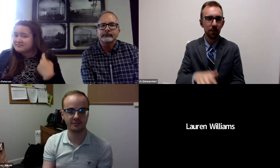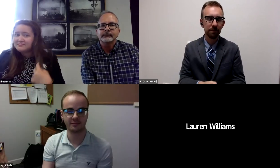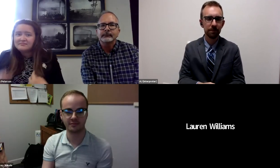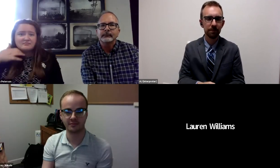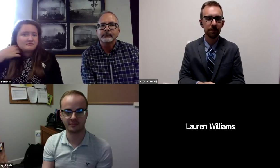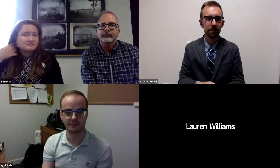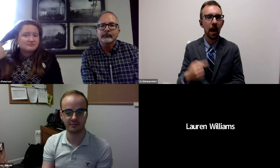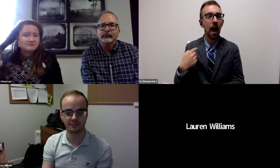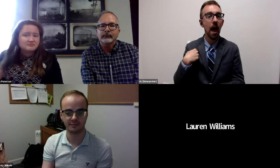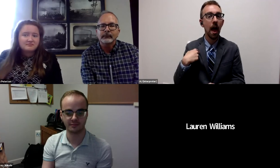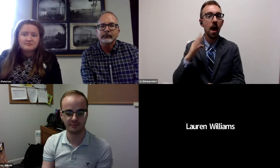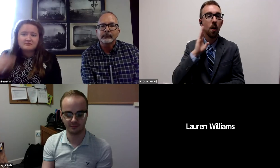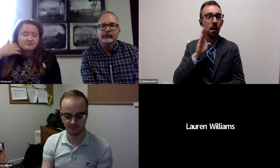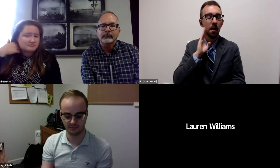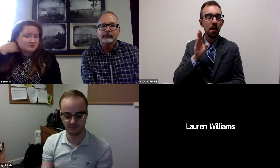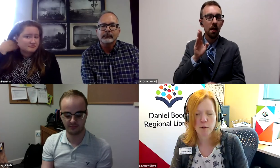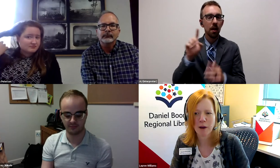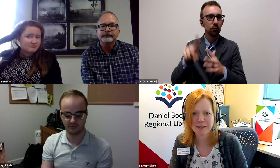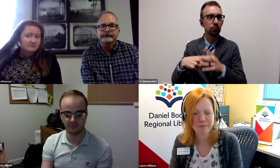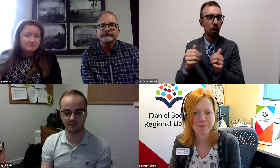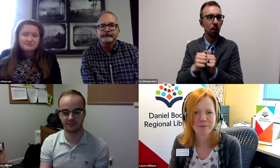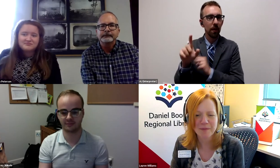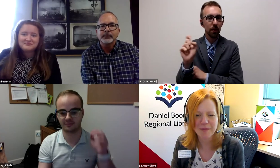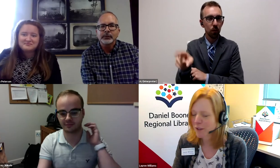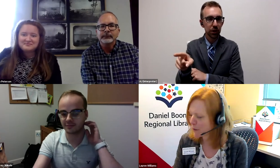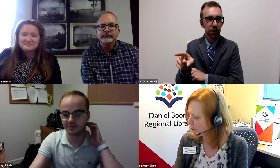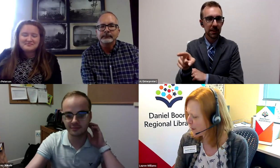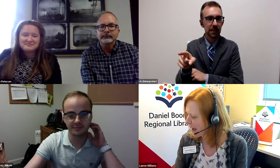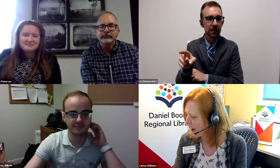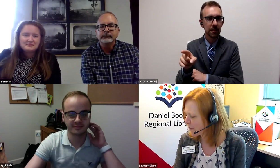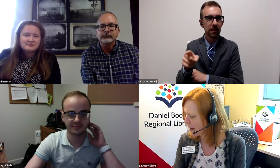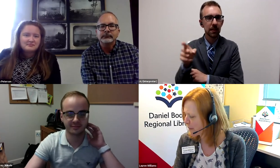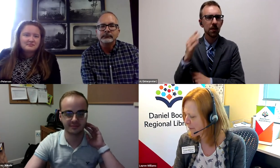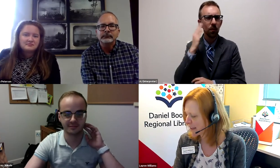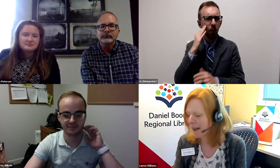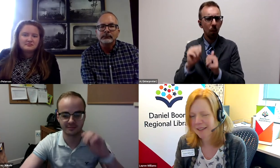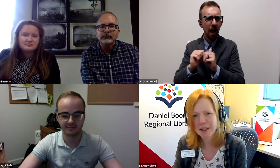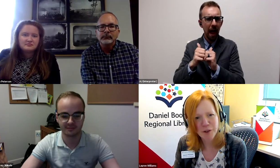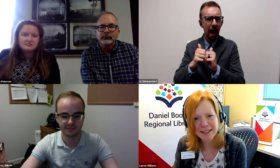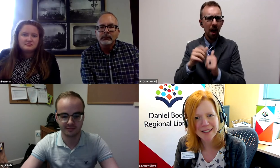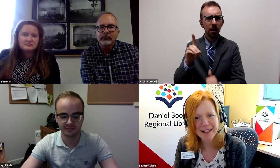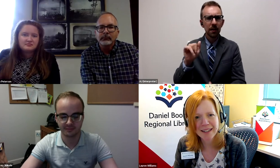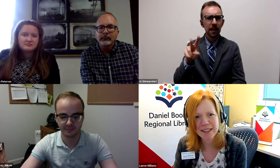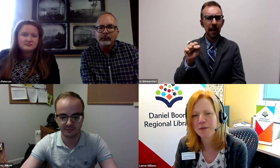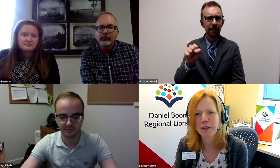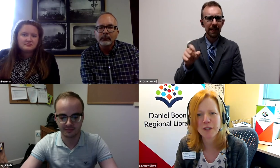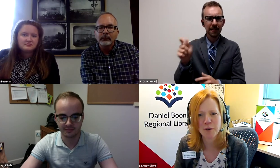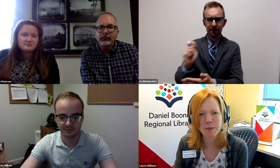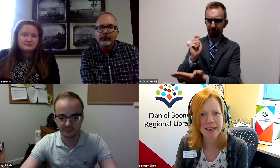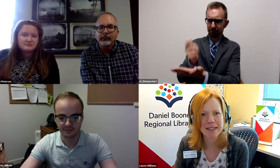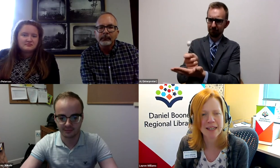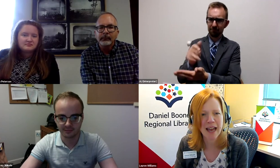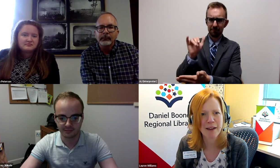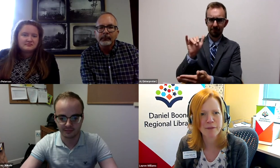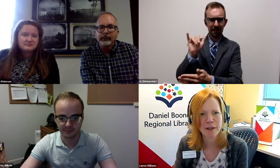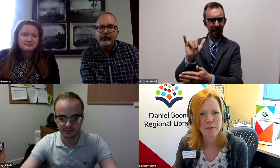I will start with a question. Do you know how Davis got interested in this field in the first